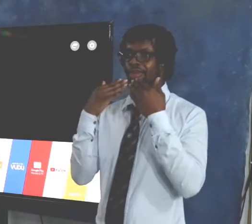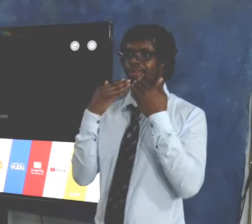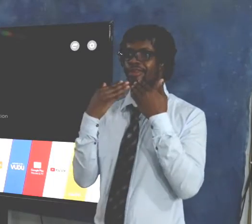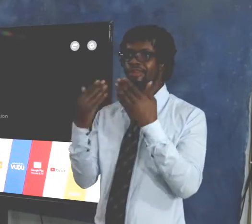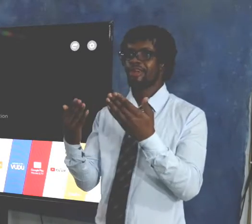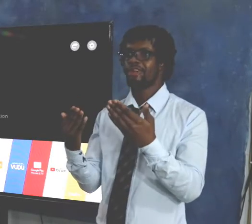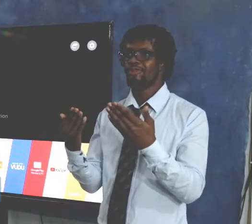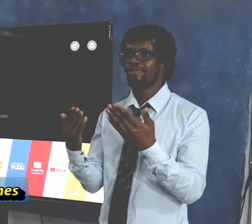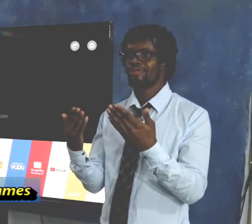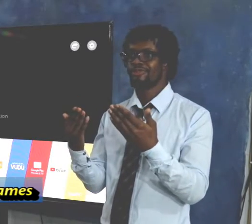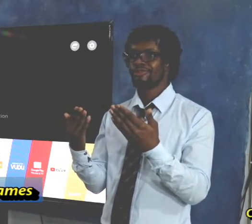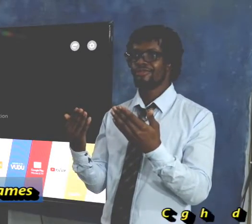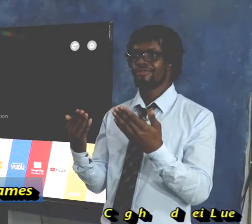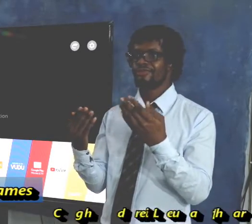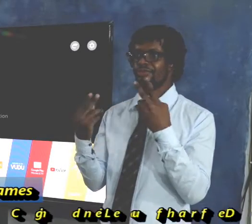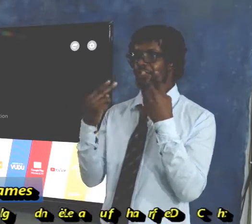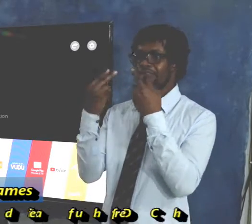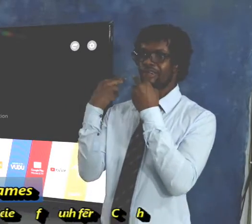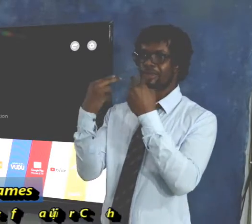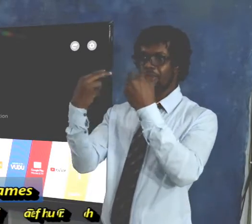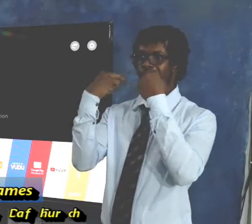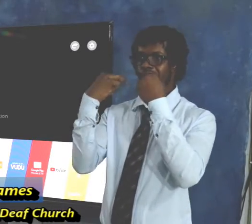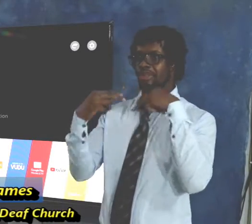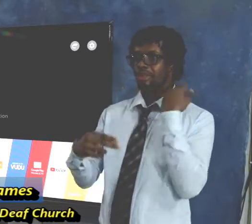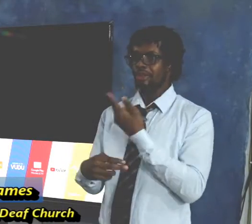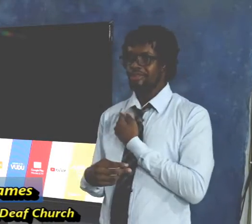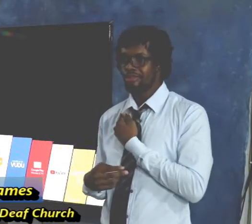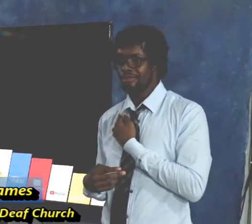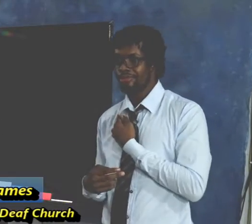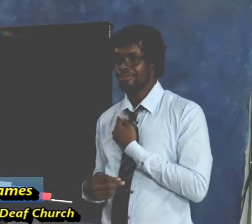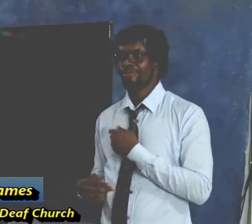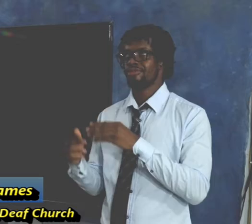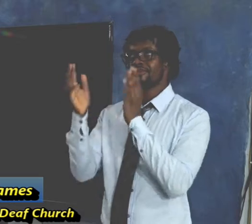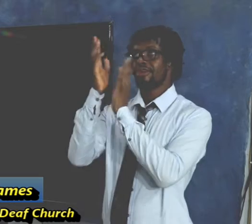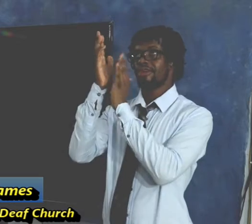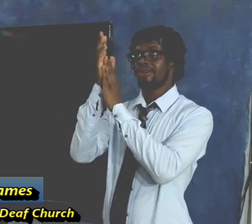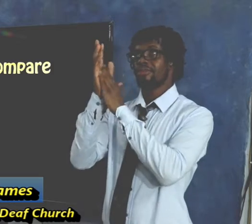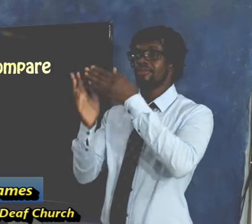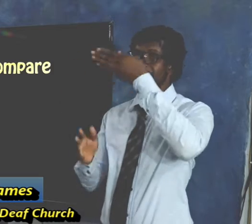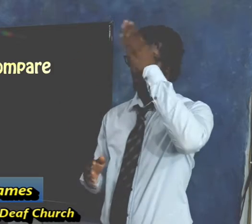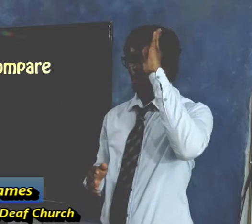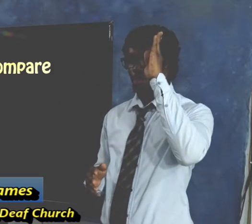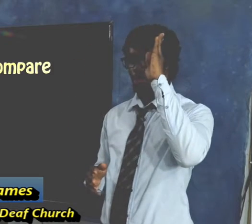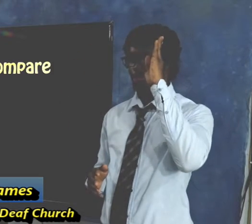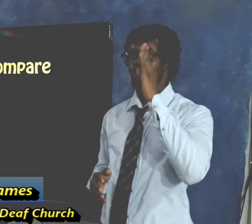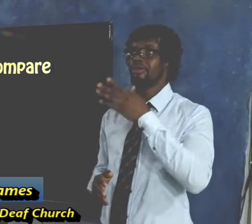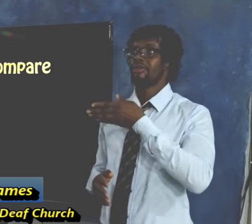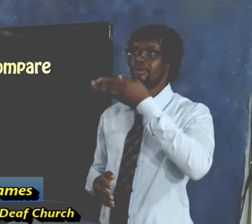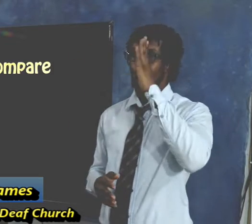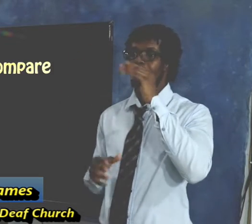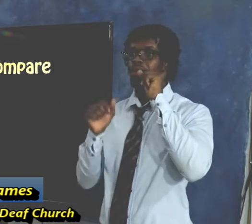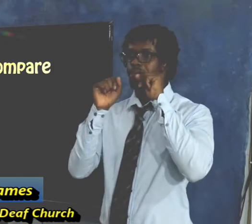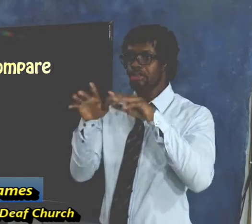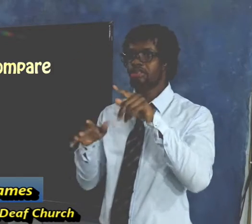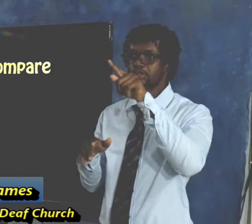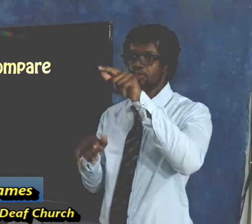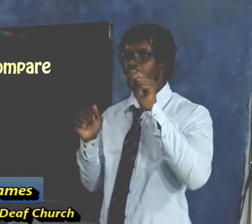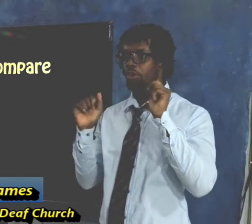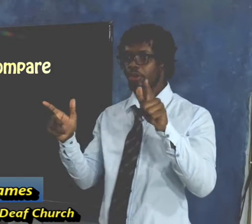Thank you for watching us as we praised God. God bless you